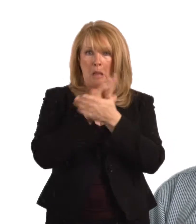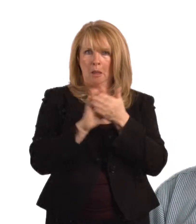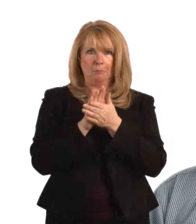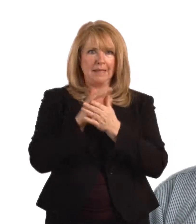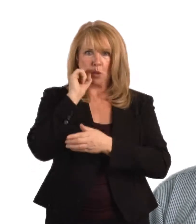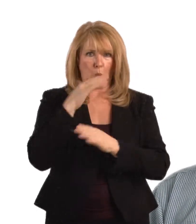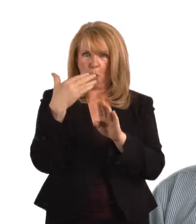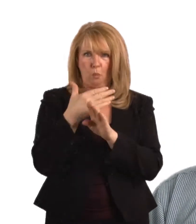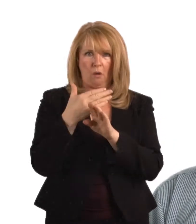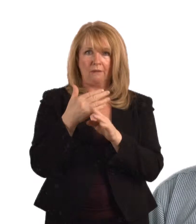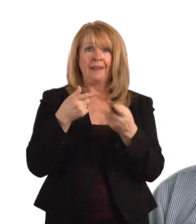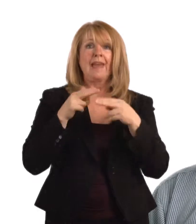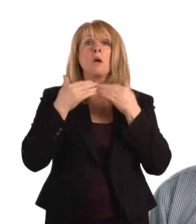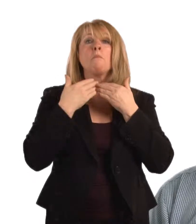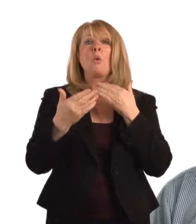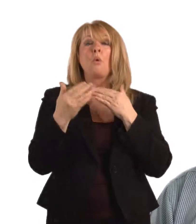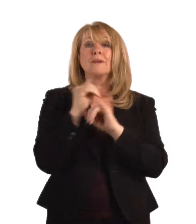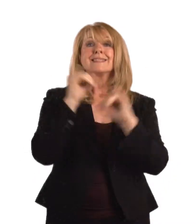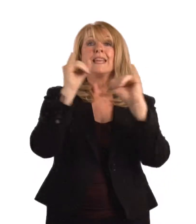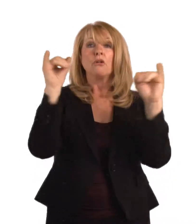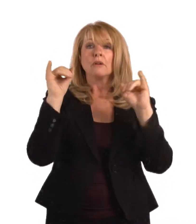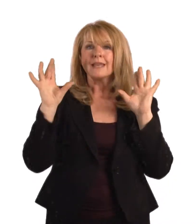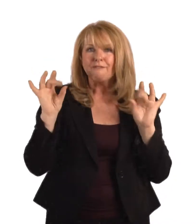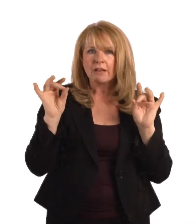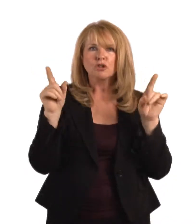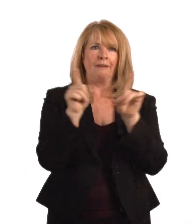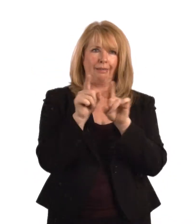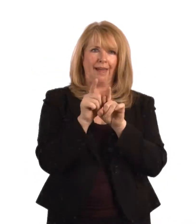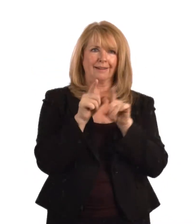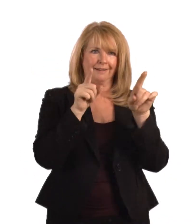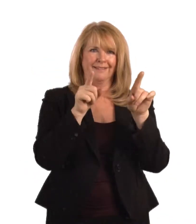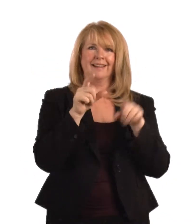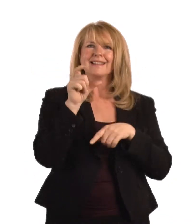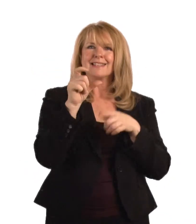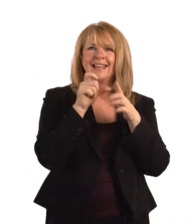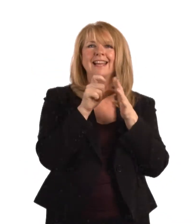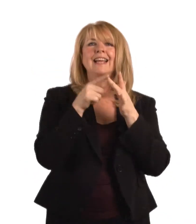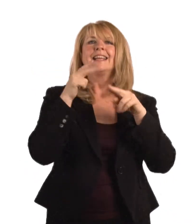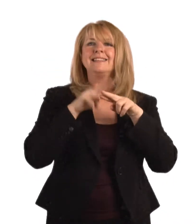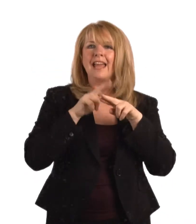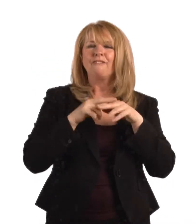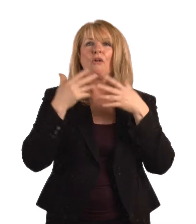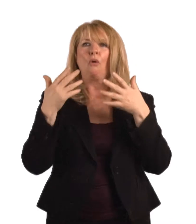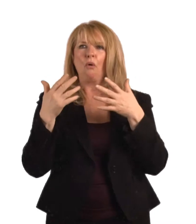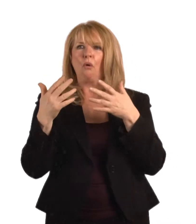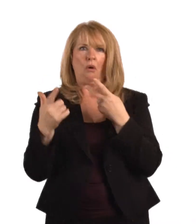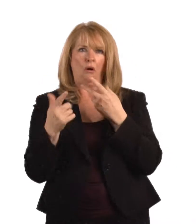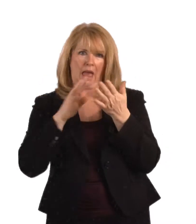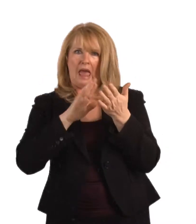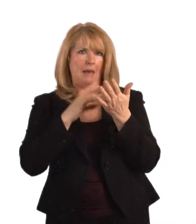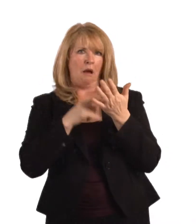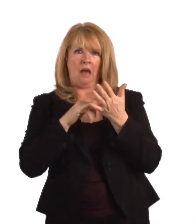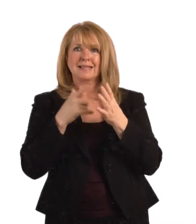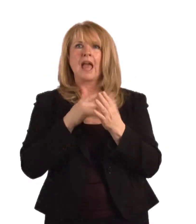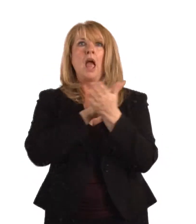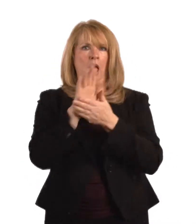the work that I do around infection control. There is a growing concern that antibiotics are losing their effectiveness at